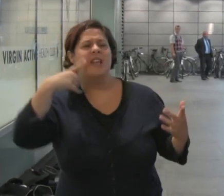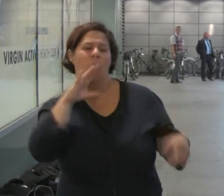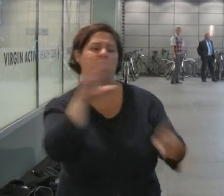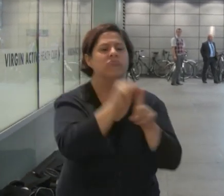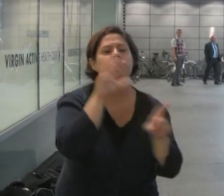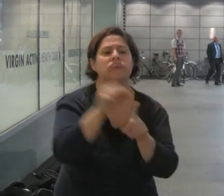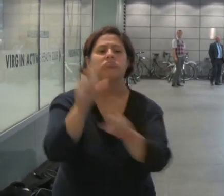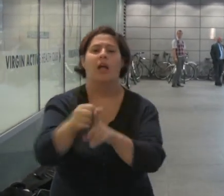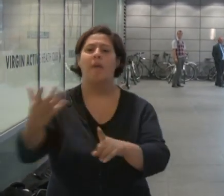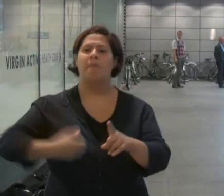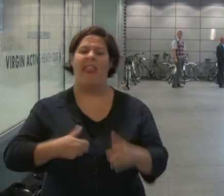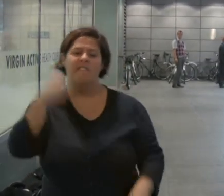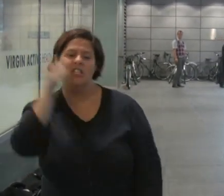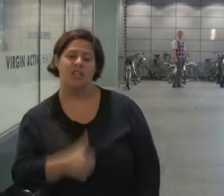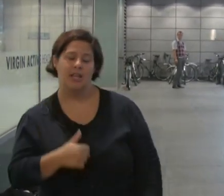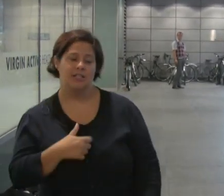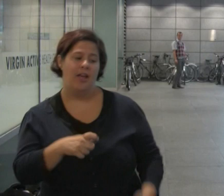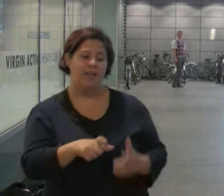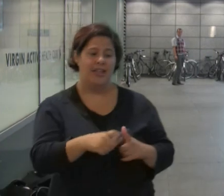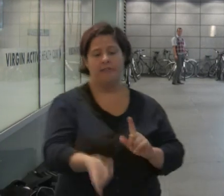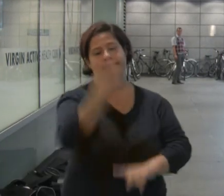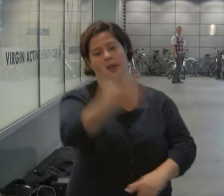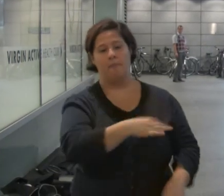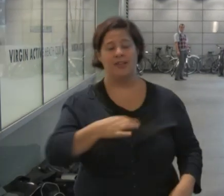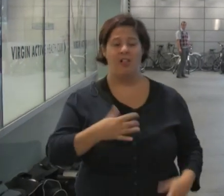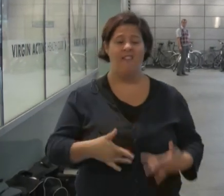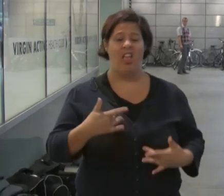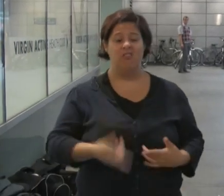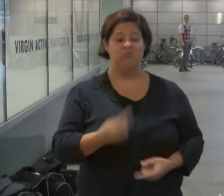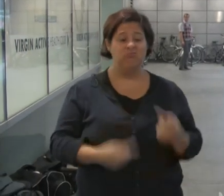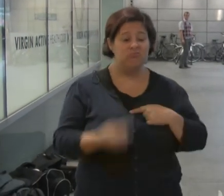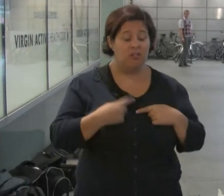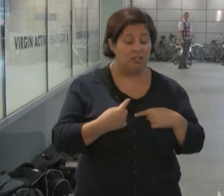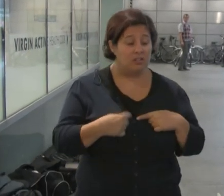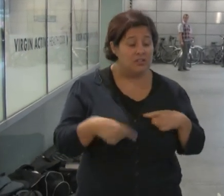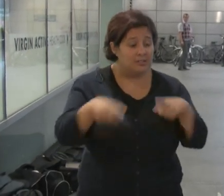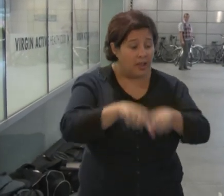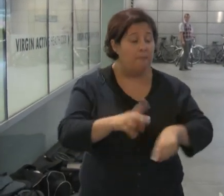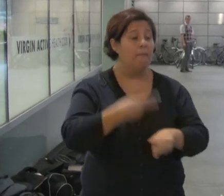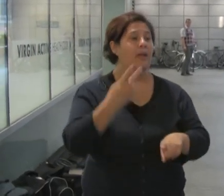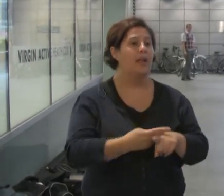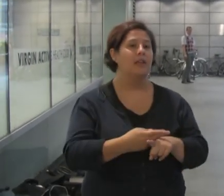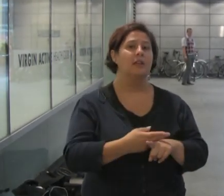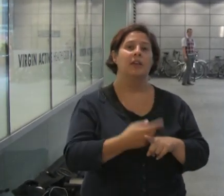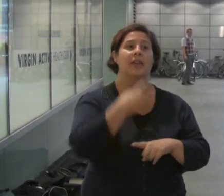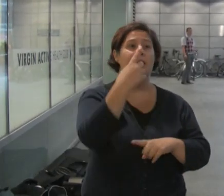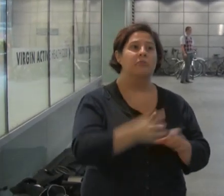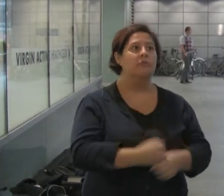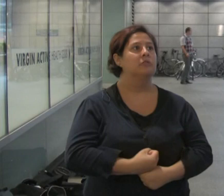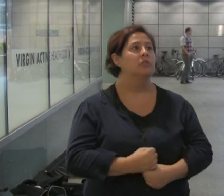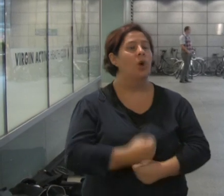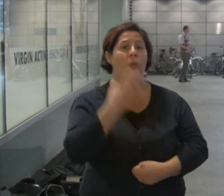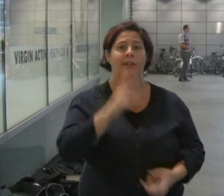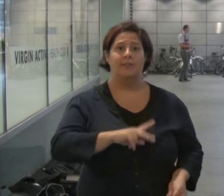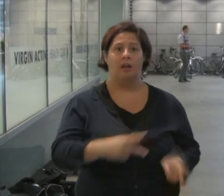David was called ready for a medical, he felt he was back to square one. It built up. He was in a terrible state the day he